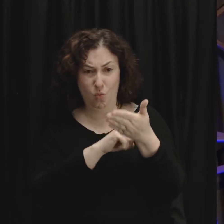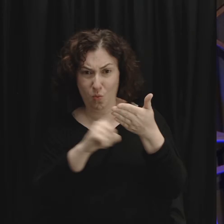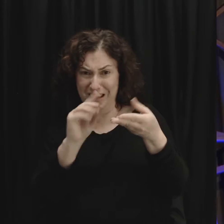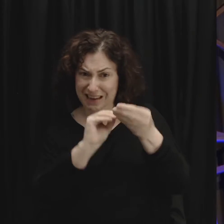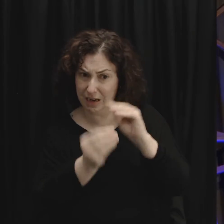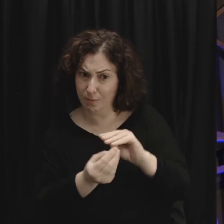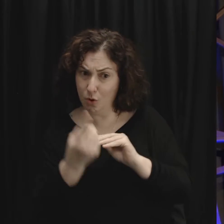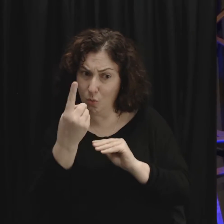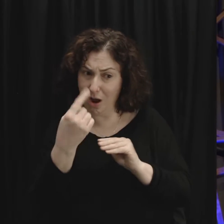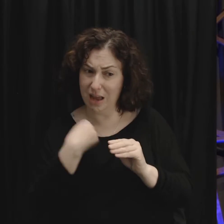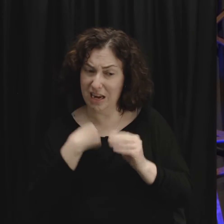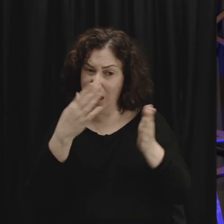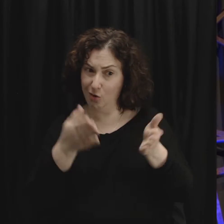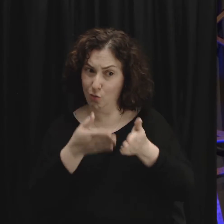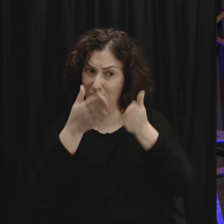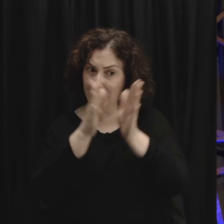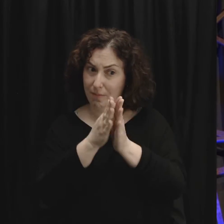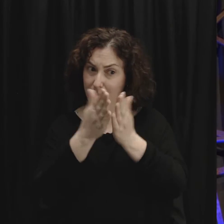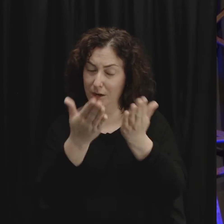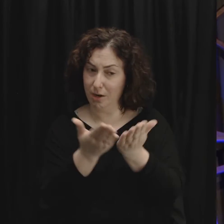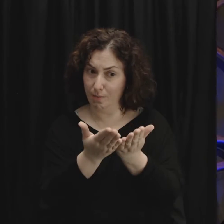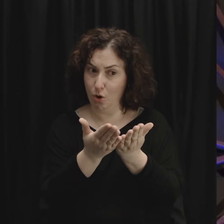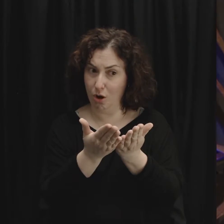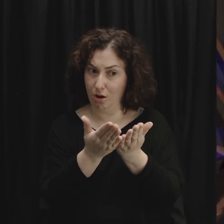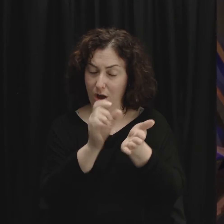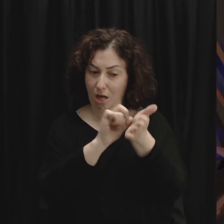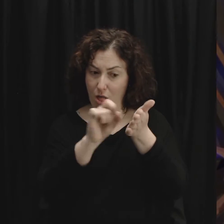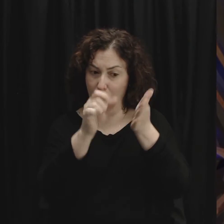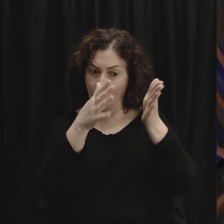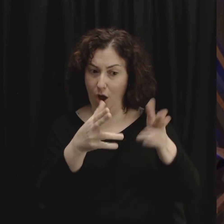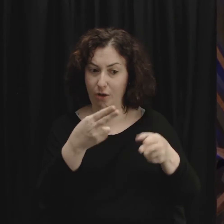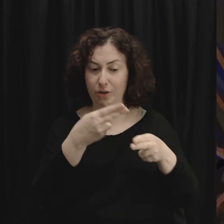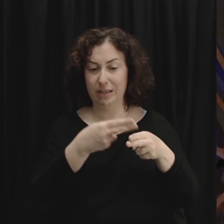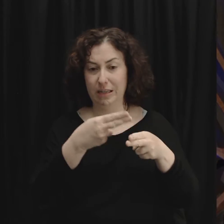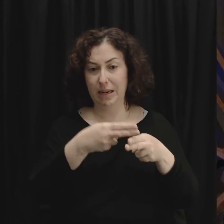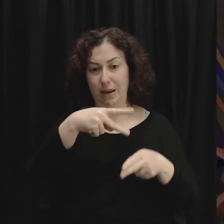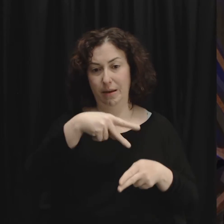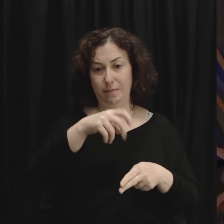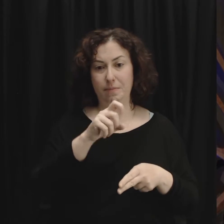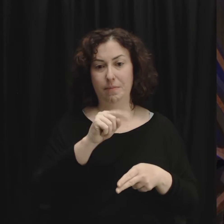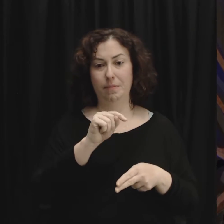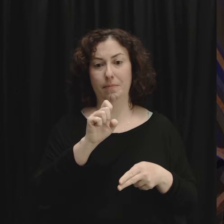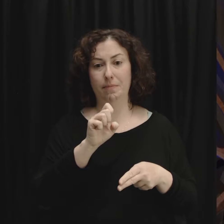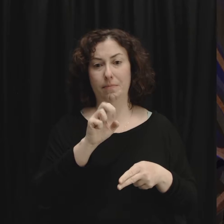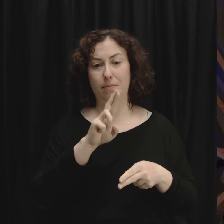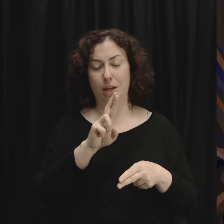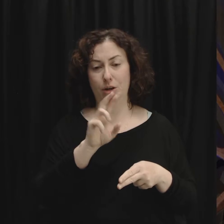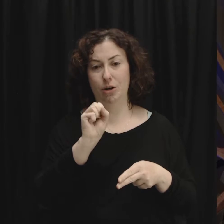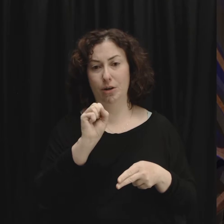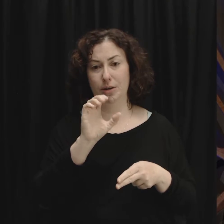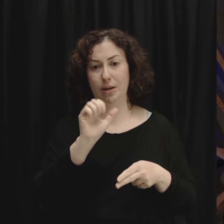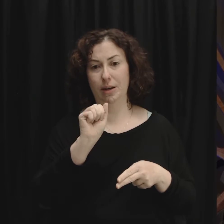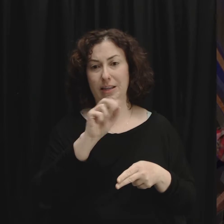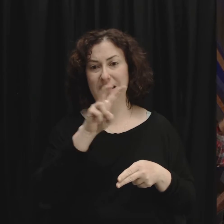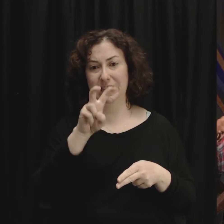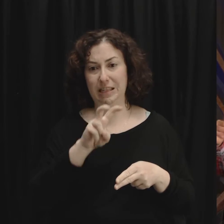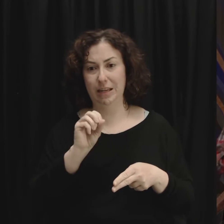this book I recommended Peter Scazzaro's book Emotionally Healthy Spirituality. And in his book one of the